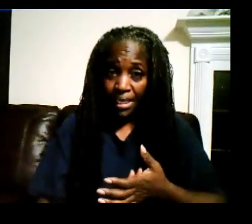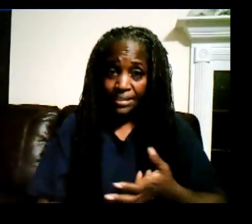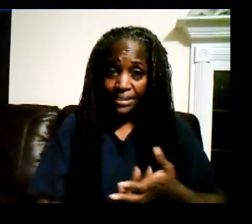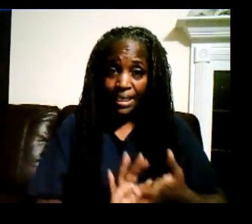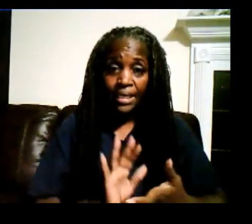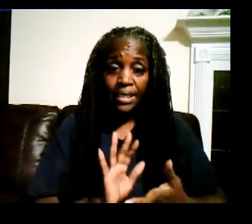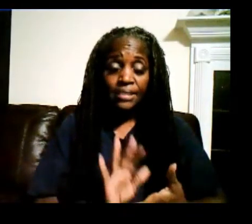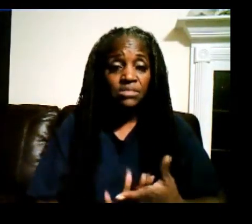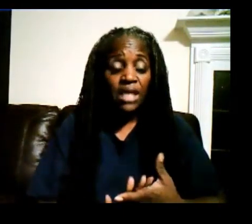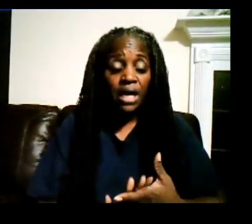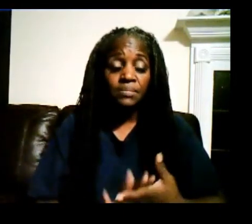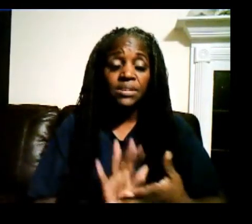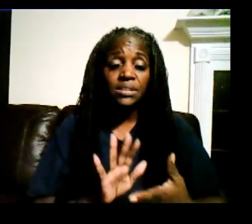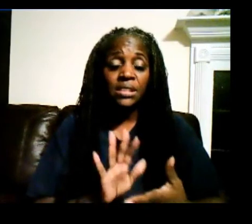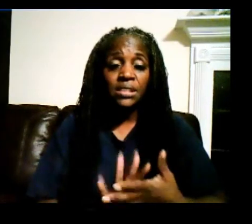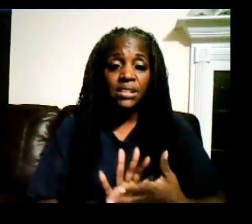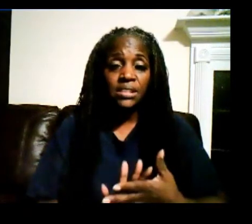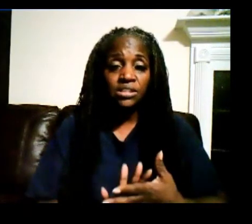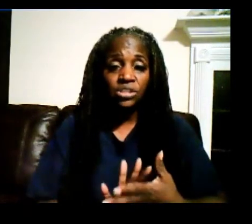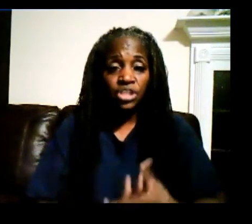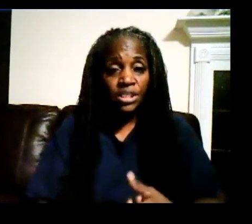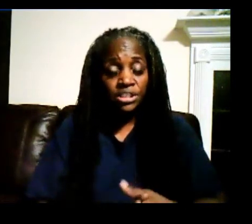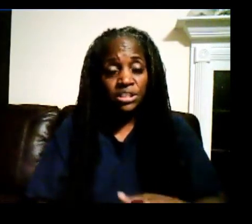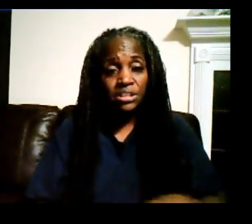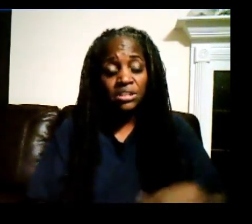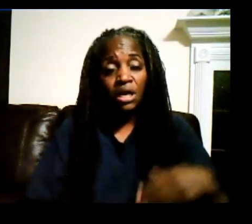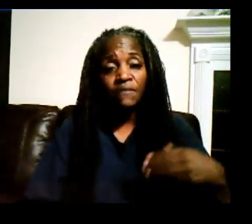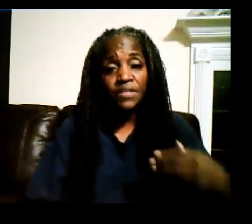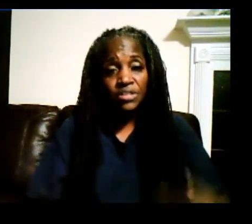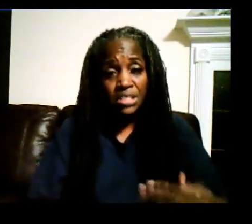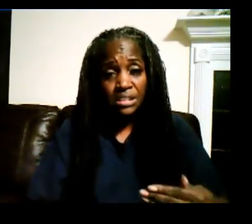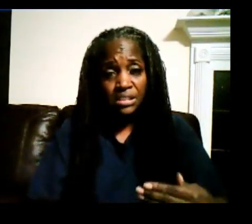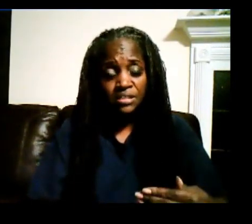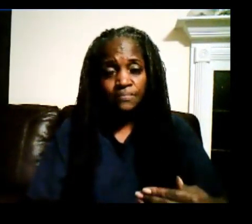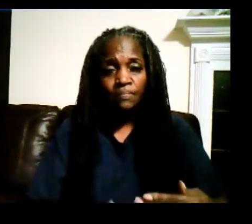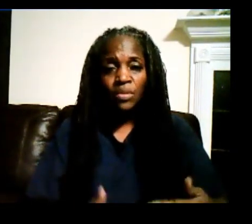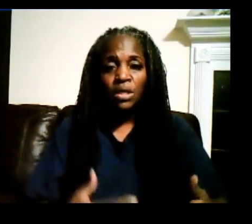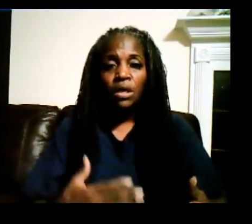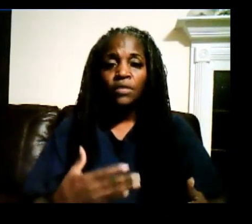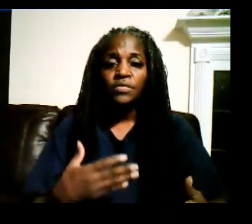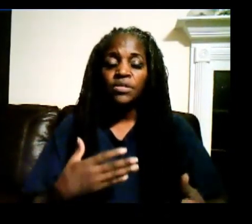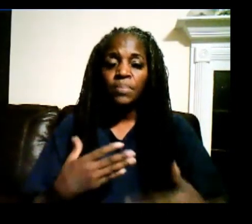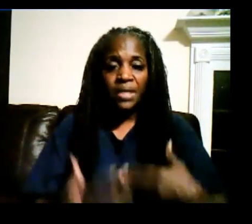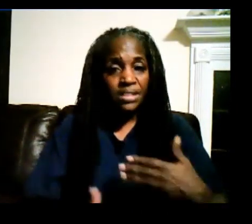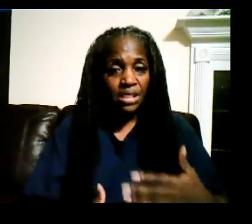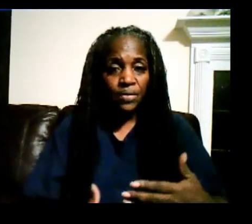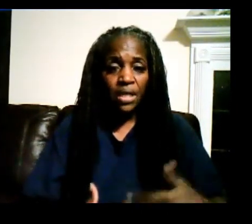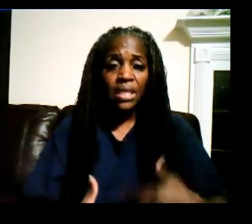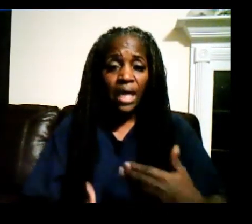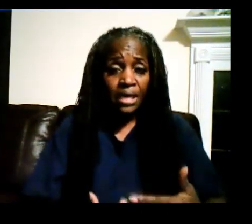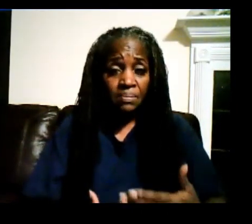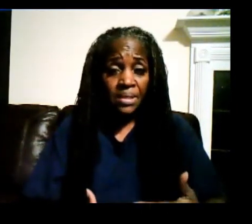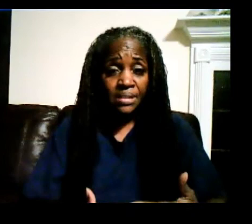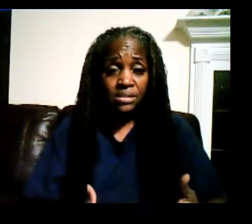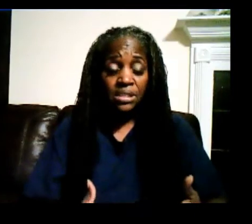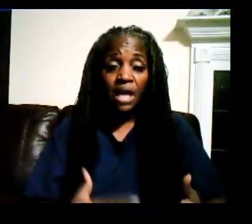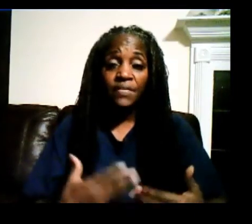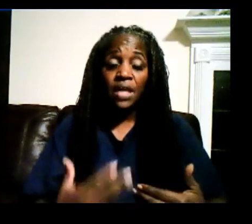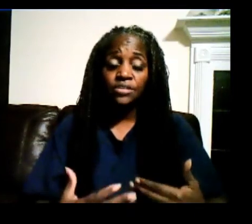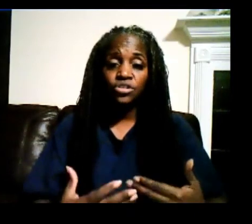that sometimes it is the changing of the season. The planetary alignment has a lot to